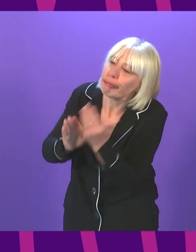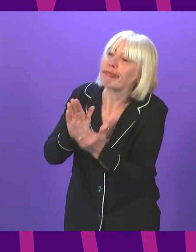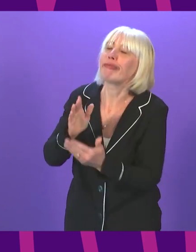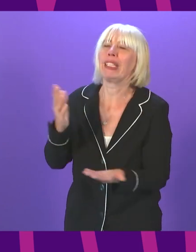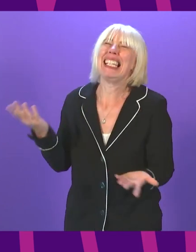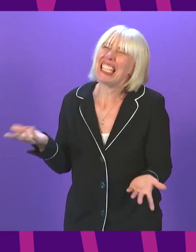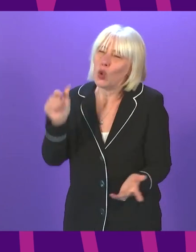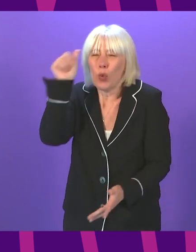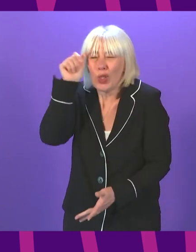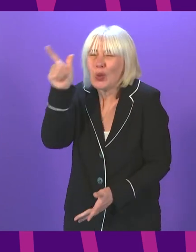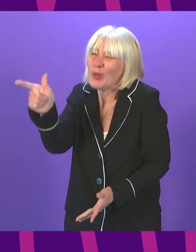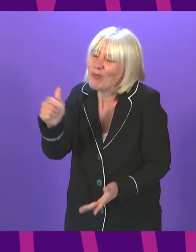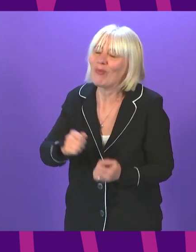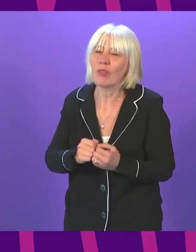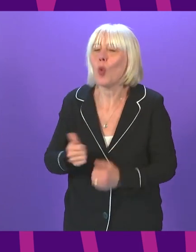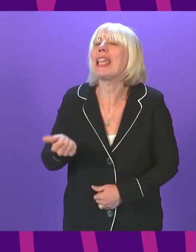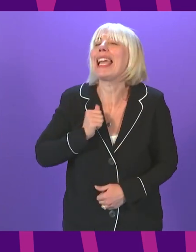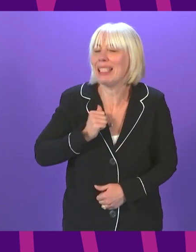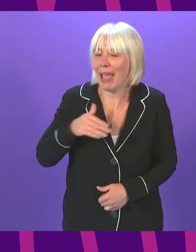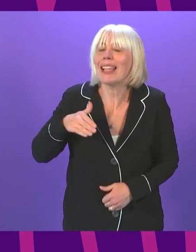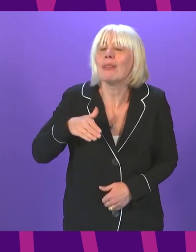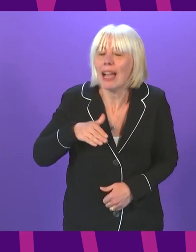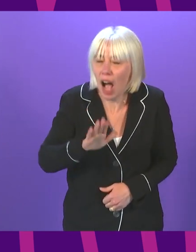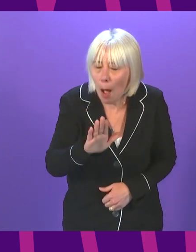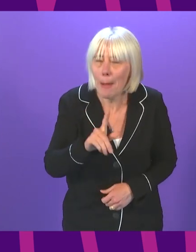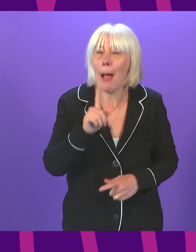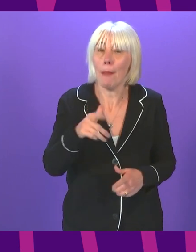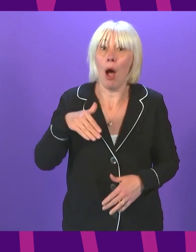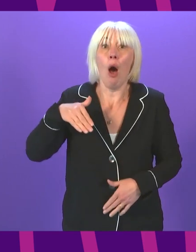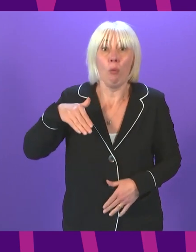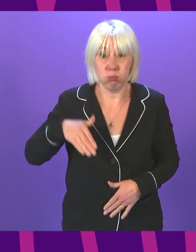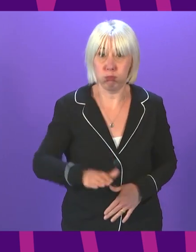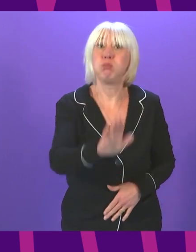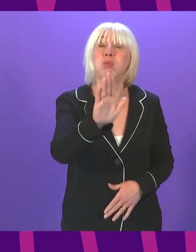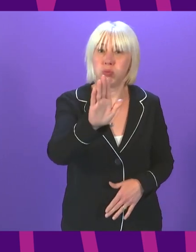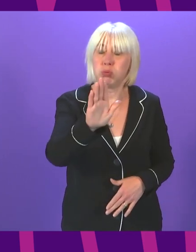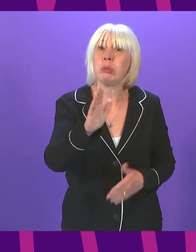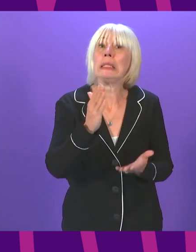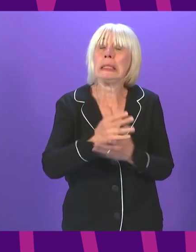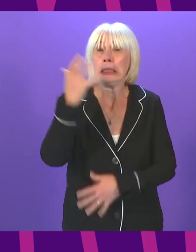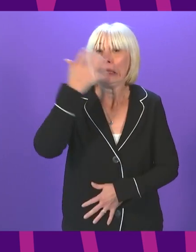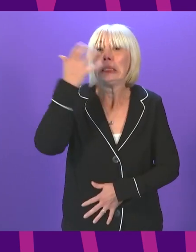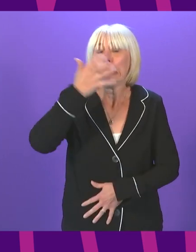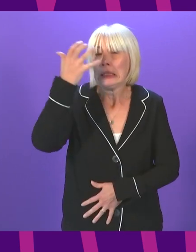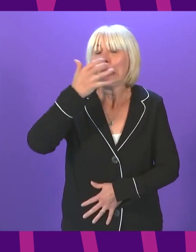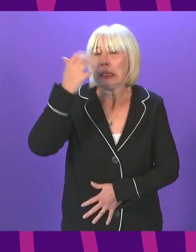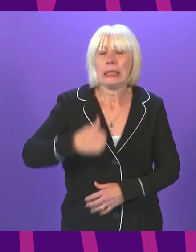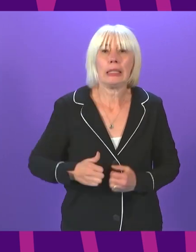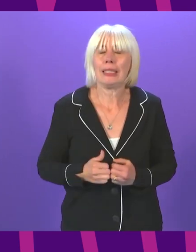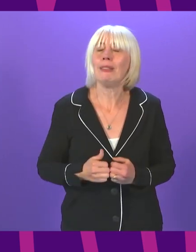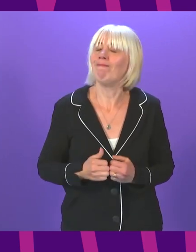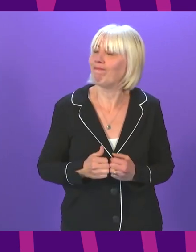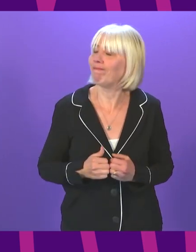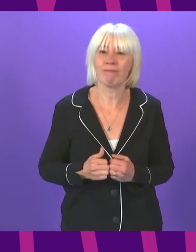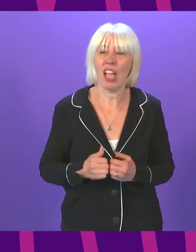expecting to see some increase in cases, the scale of the increase in recent weeks has been extremely concerning. There is no